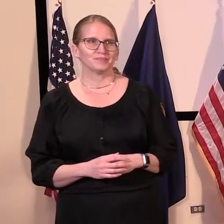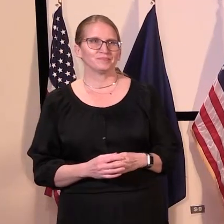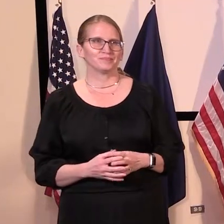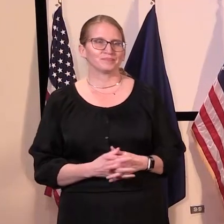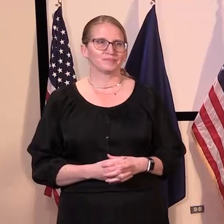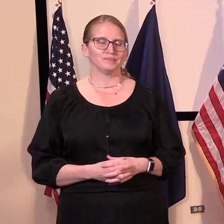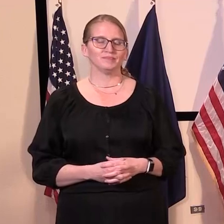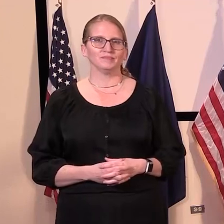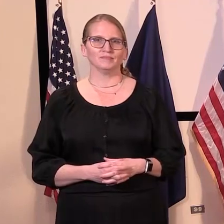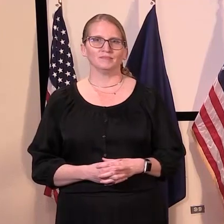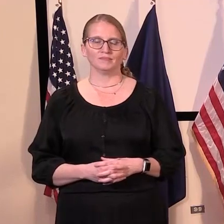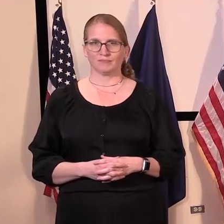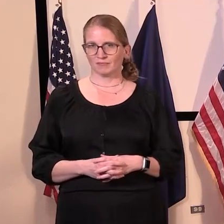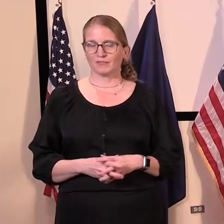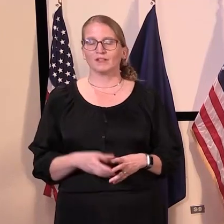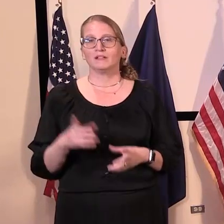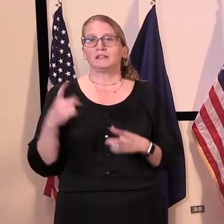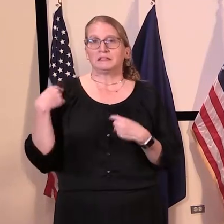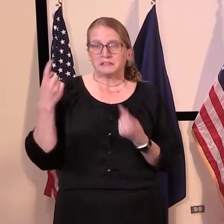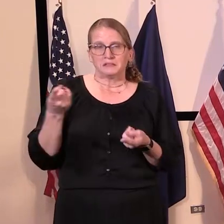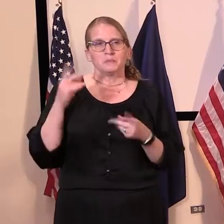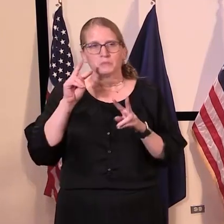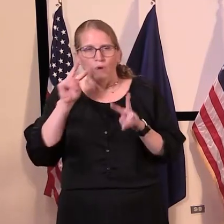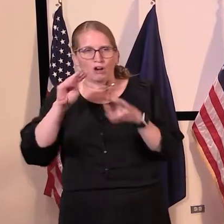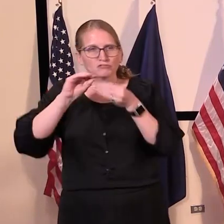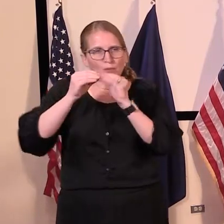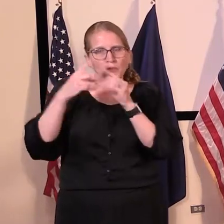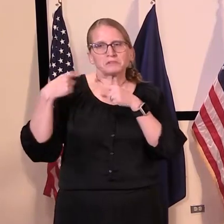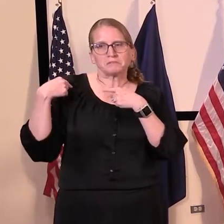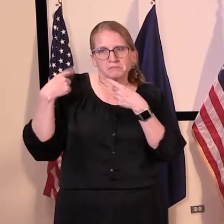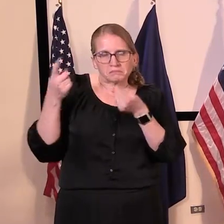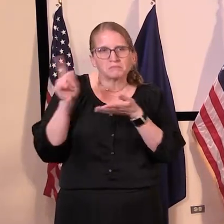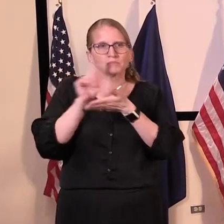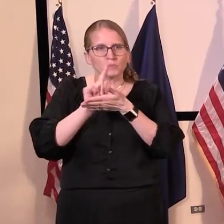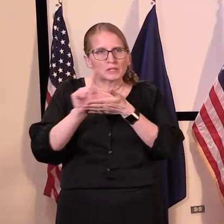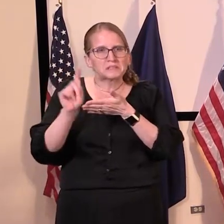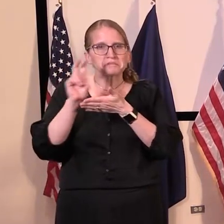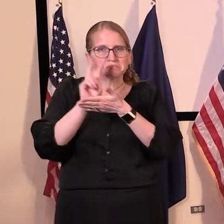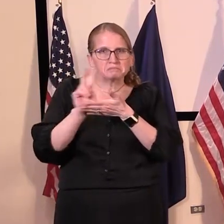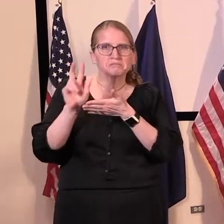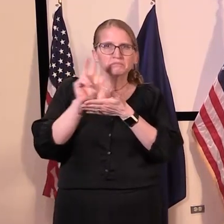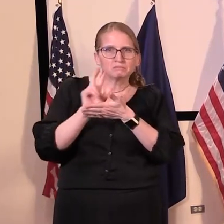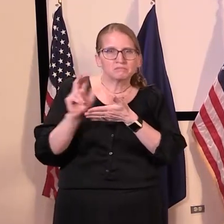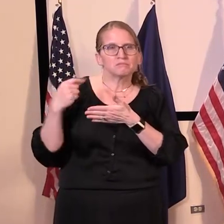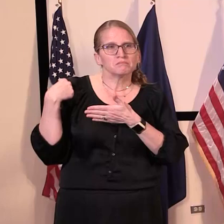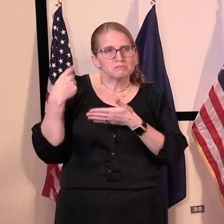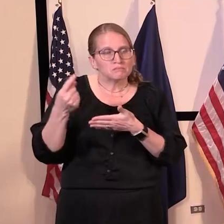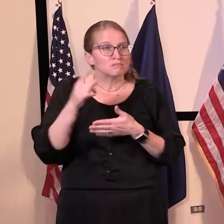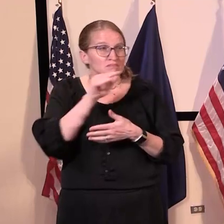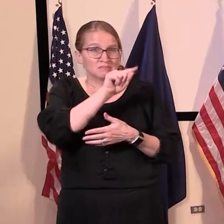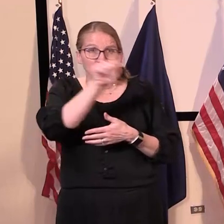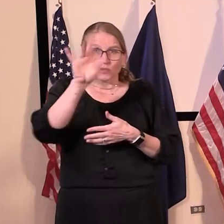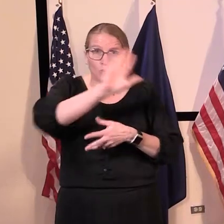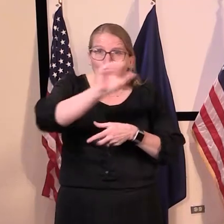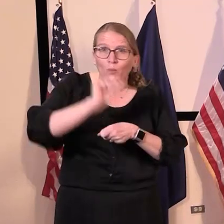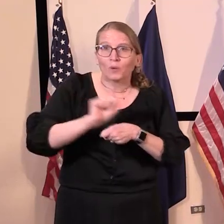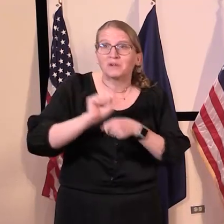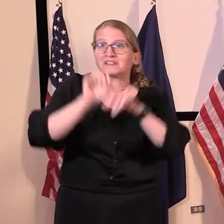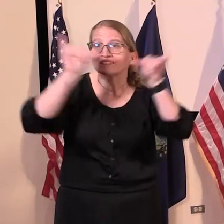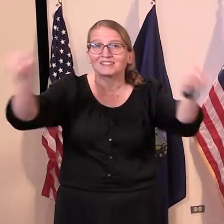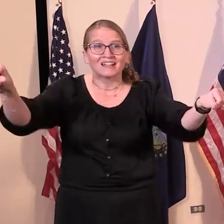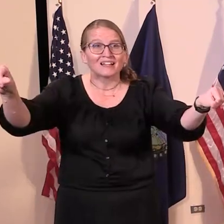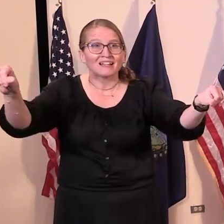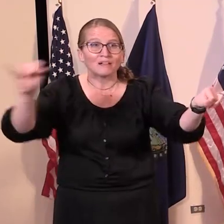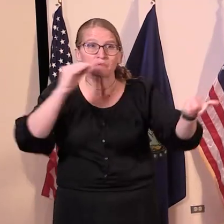As the data has been showing us for the last couple of weeks, the sacrifice of Vermonters to stay home and stay